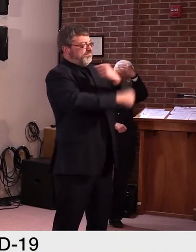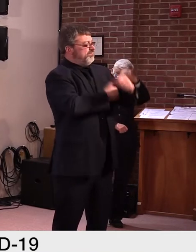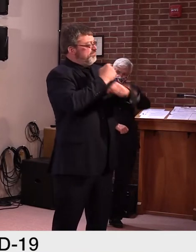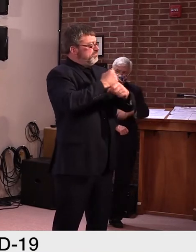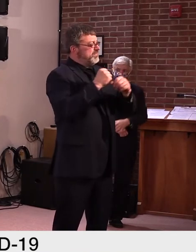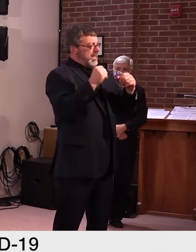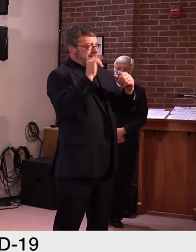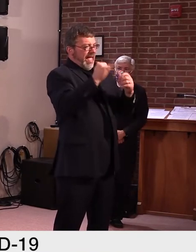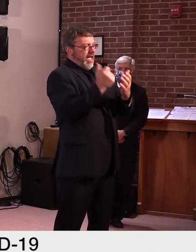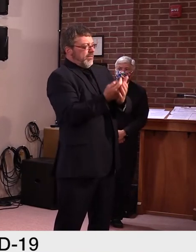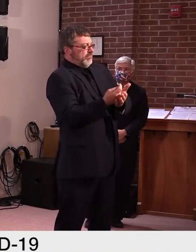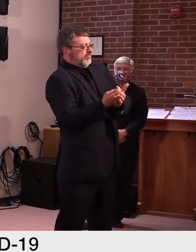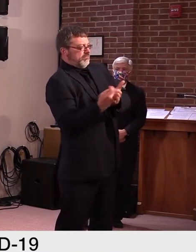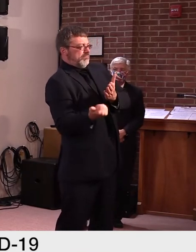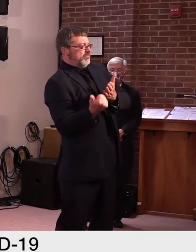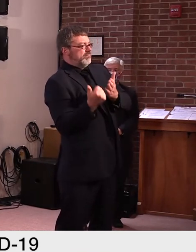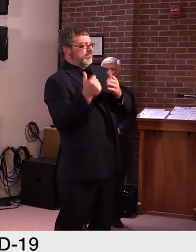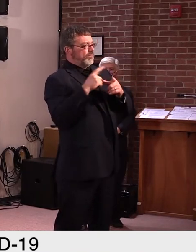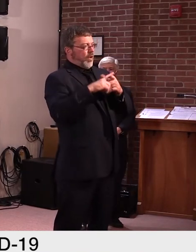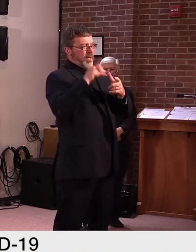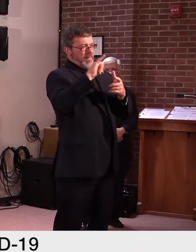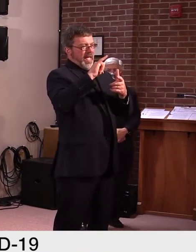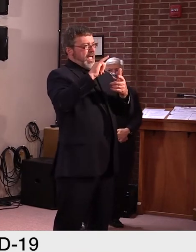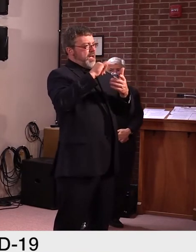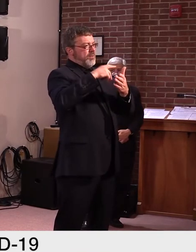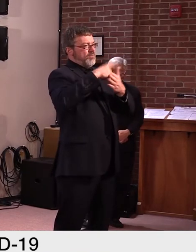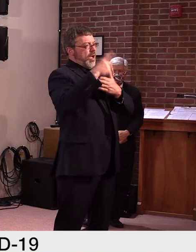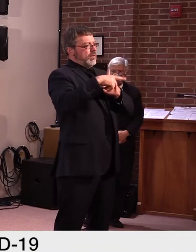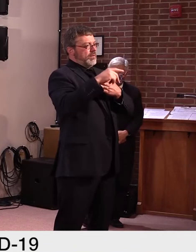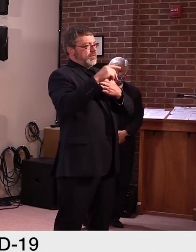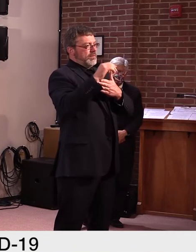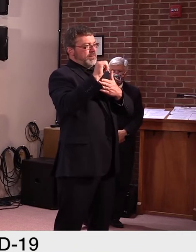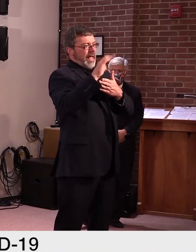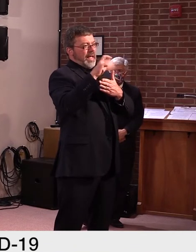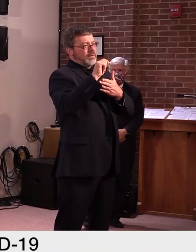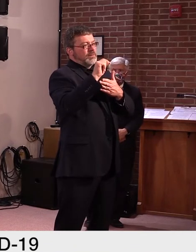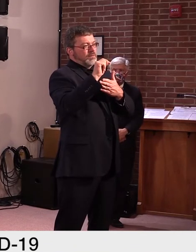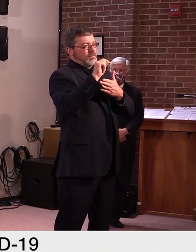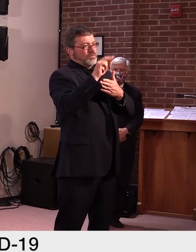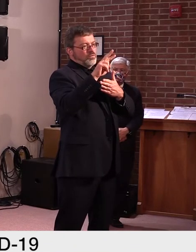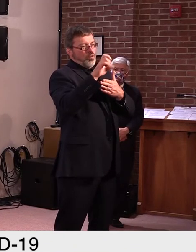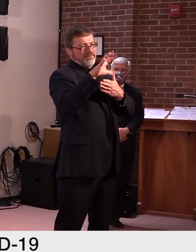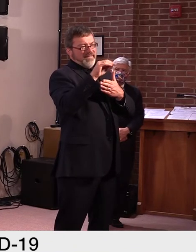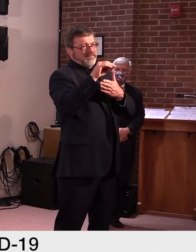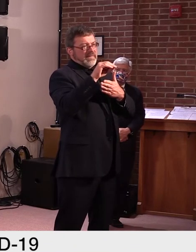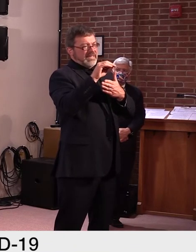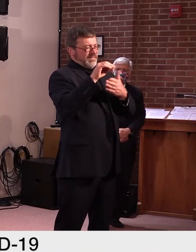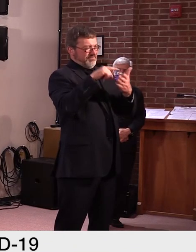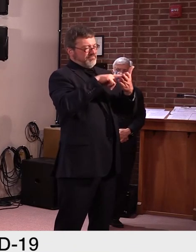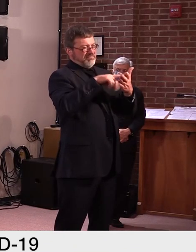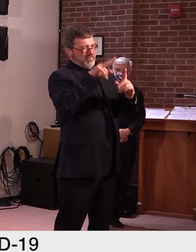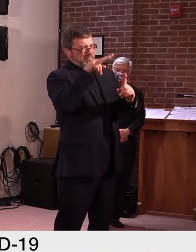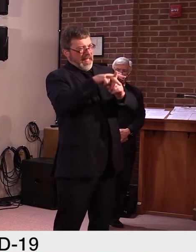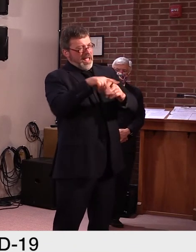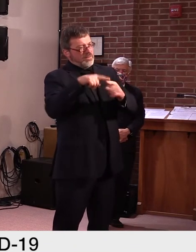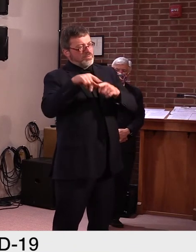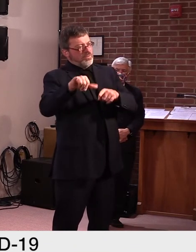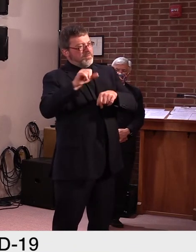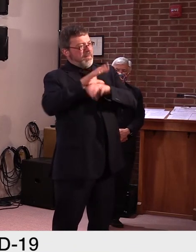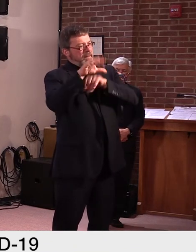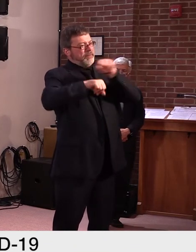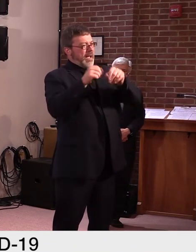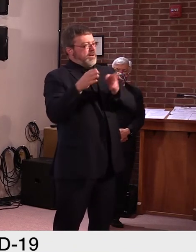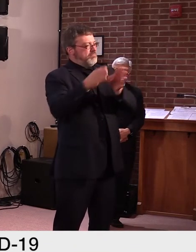our initiative from the very start. One of the major components of act two 50 reform from my standpoint. So, um, that, uh,